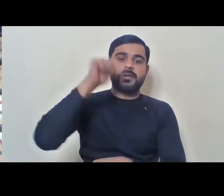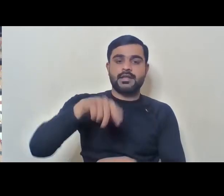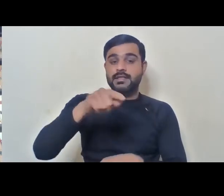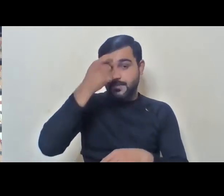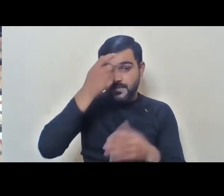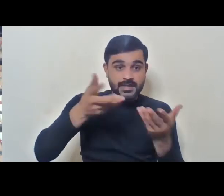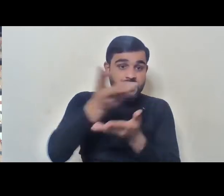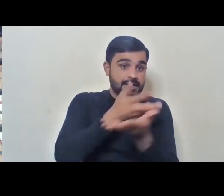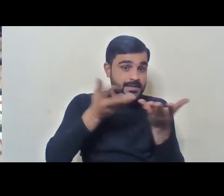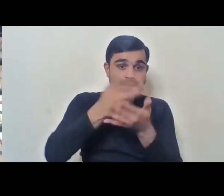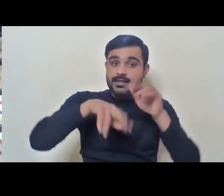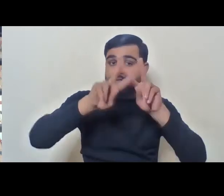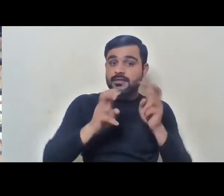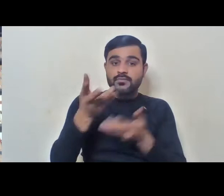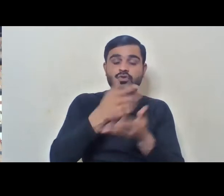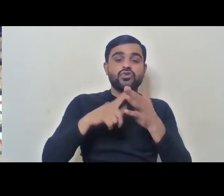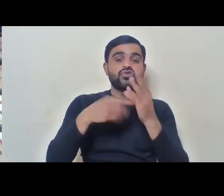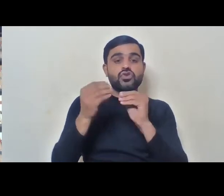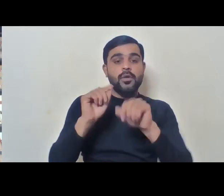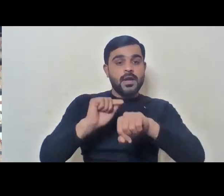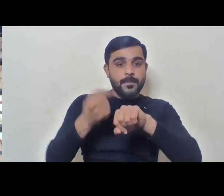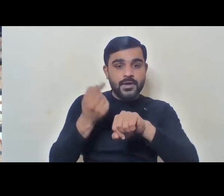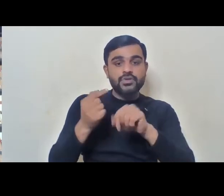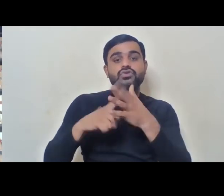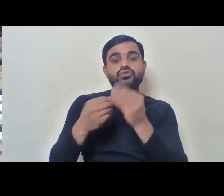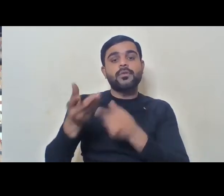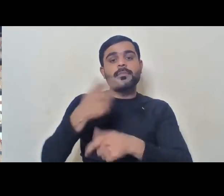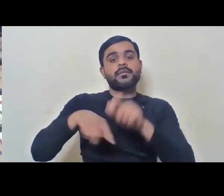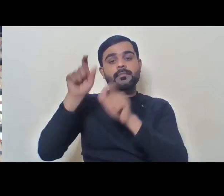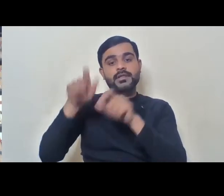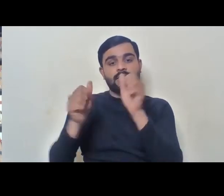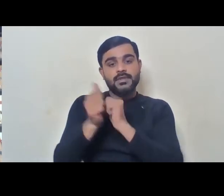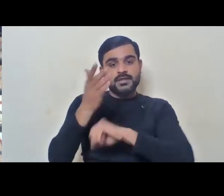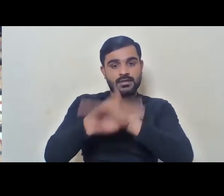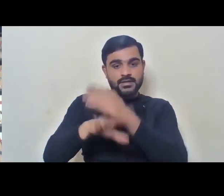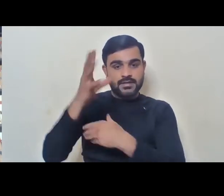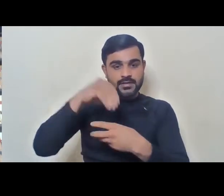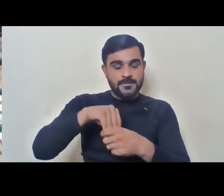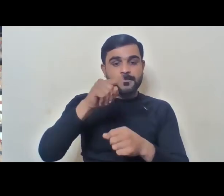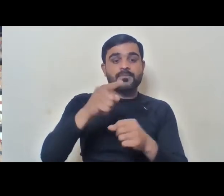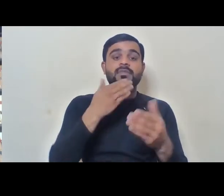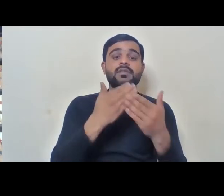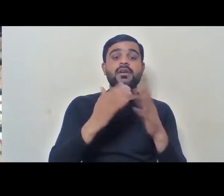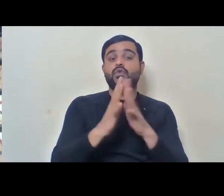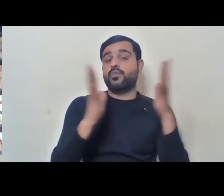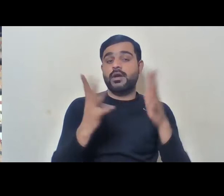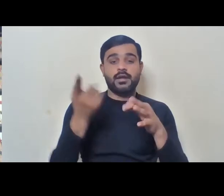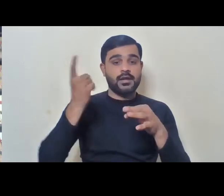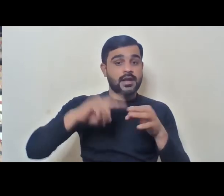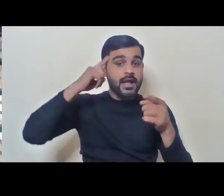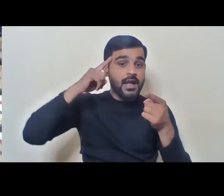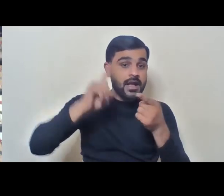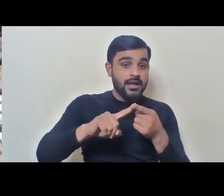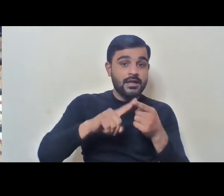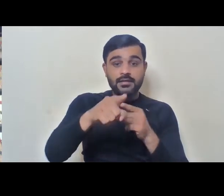are discussing today is employment opportunities and employment for persons with disabilities. And Jaina, thank you so much for agreeing to